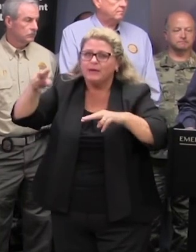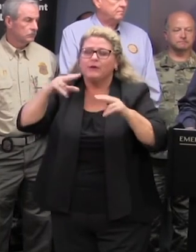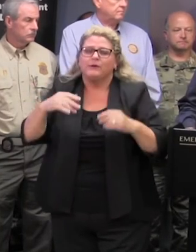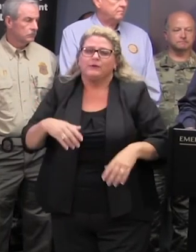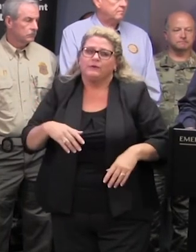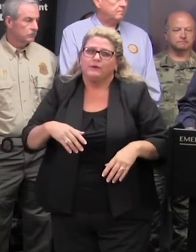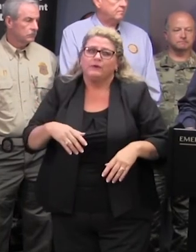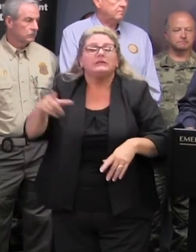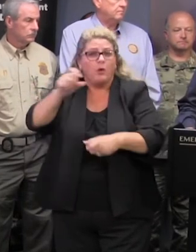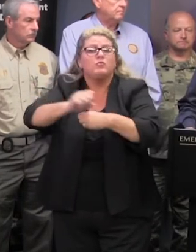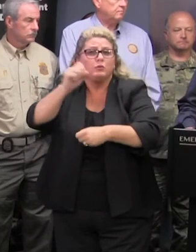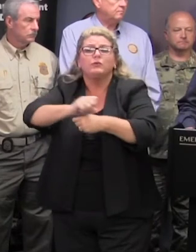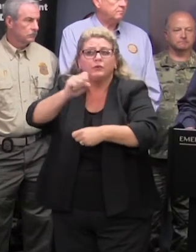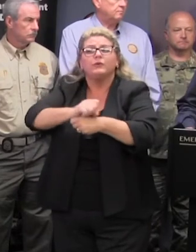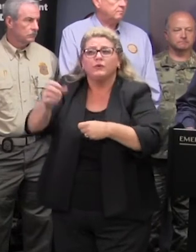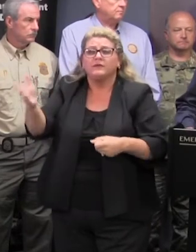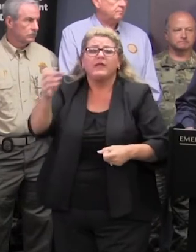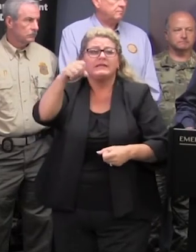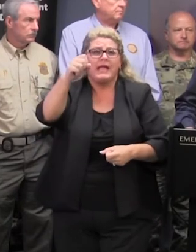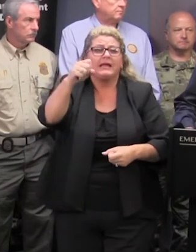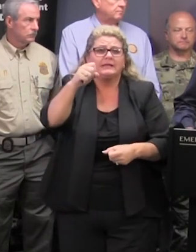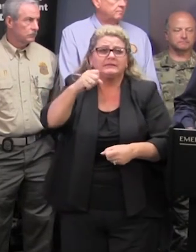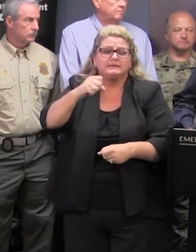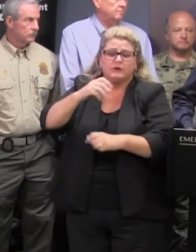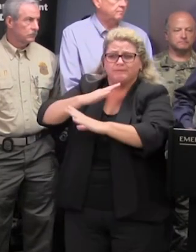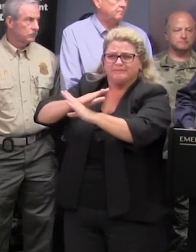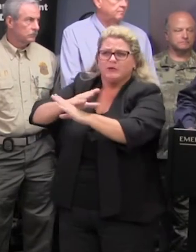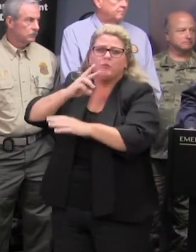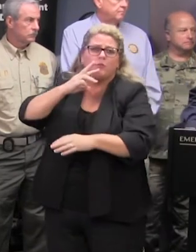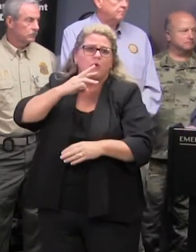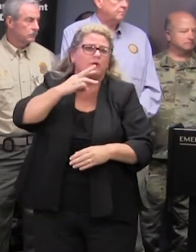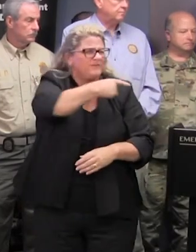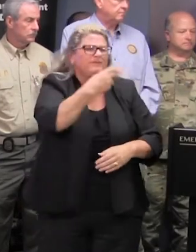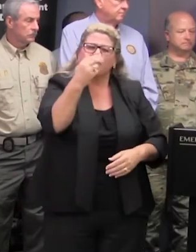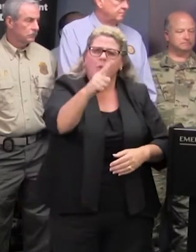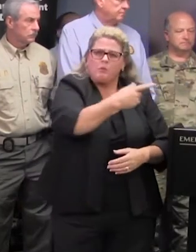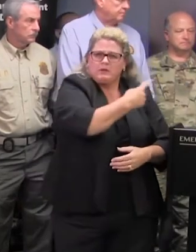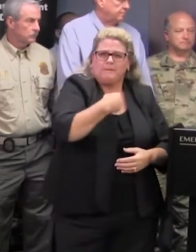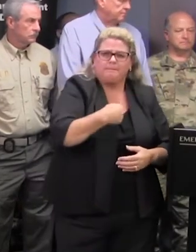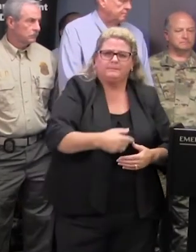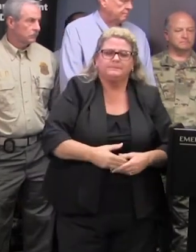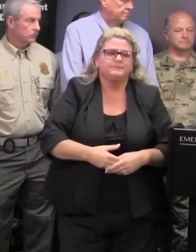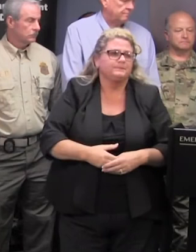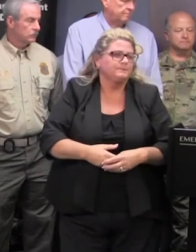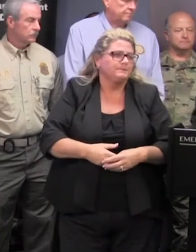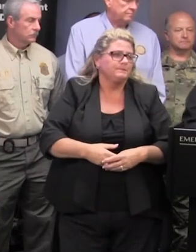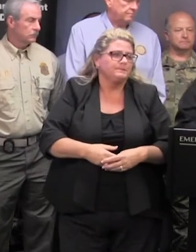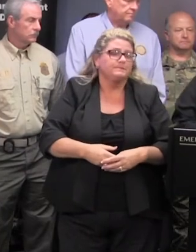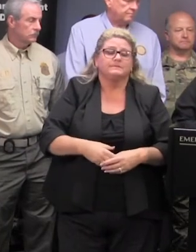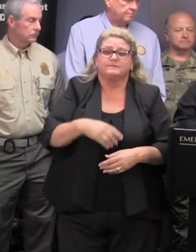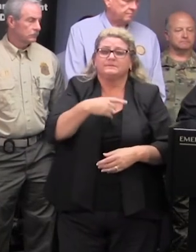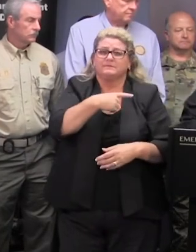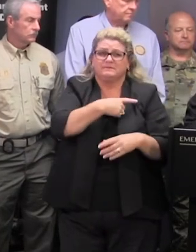work is is being conducted to guard them from the water ms hall yes sir thank you government as